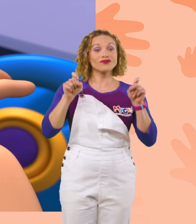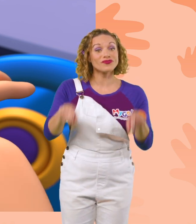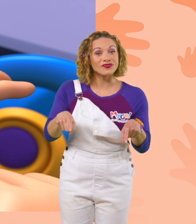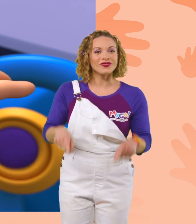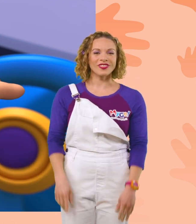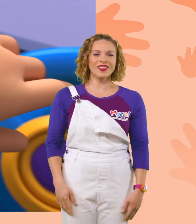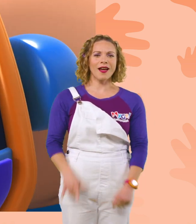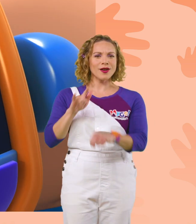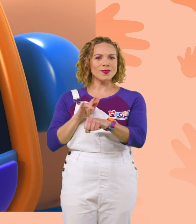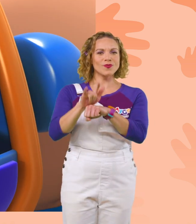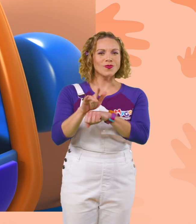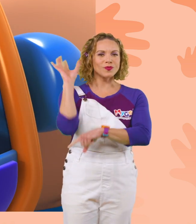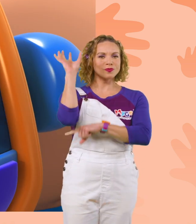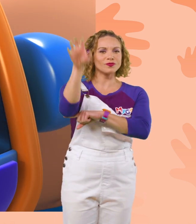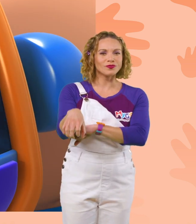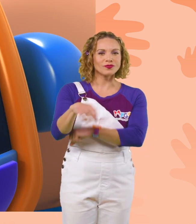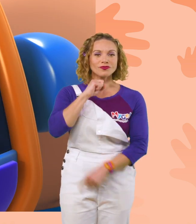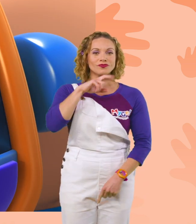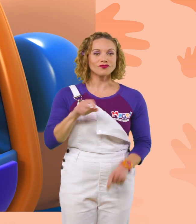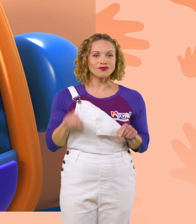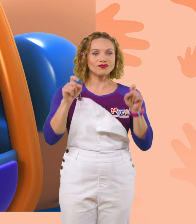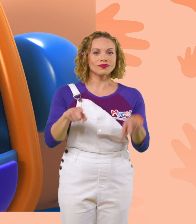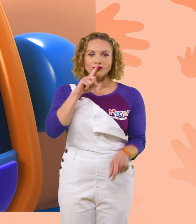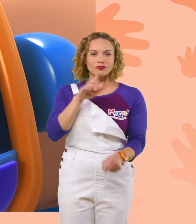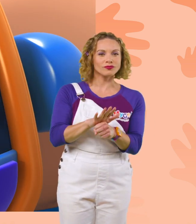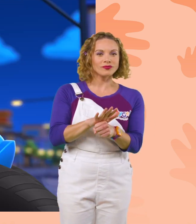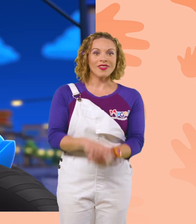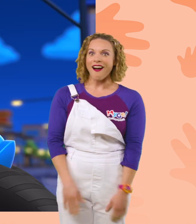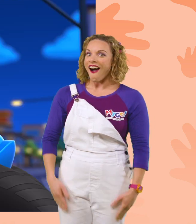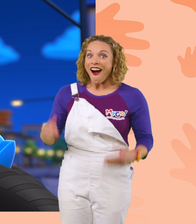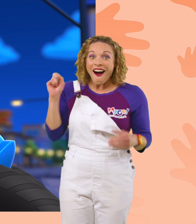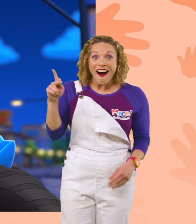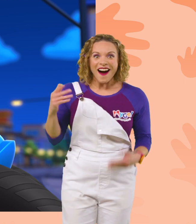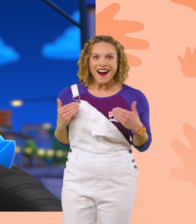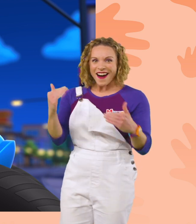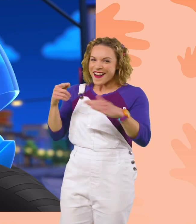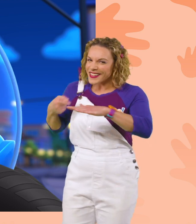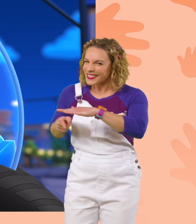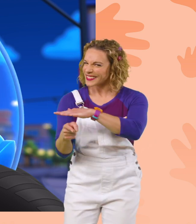frog legs! Jets, excavator arm, frog legs confirmed. Okay, let's go explore!